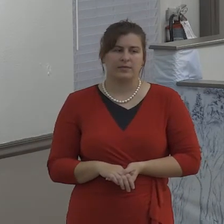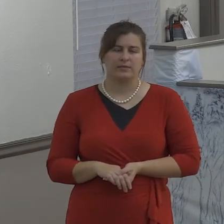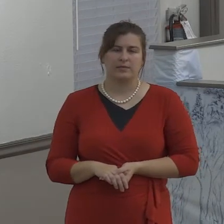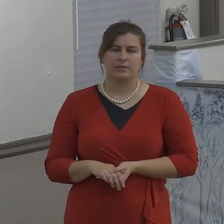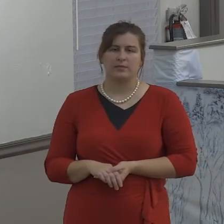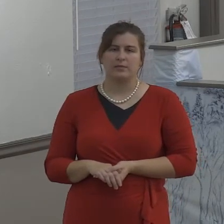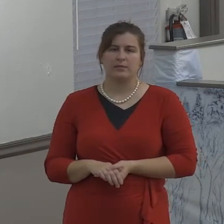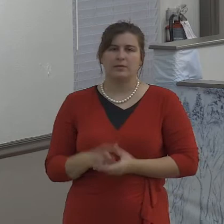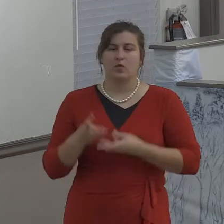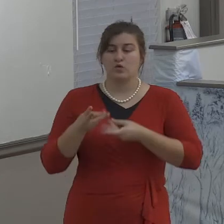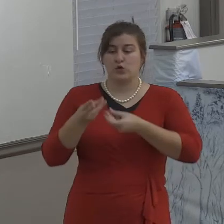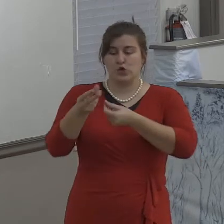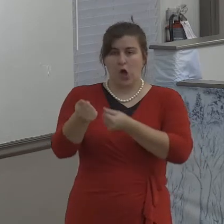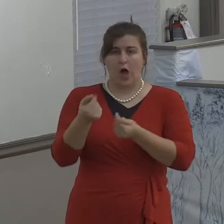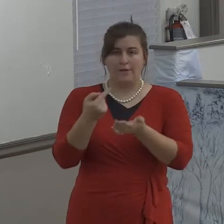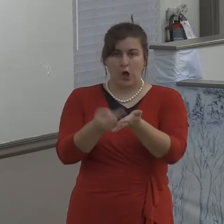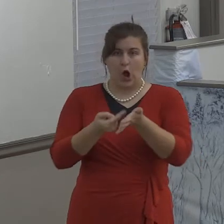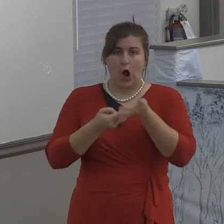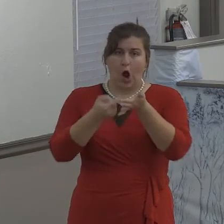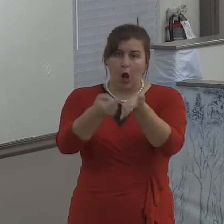Oh, I lost my verse.